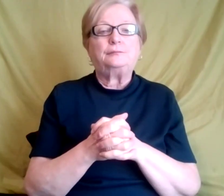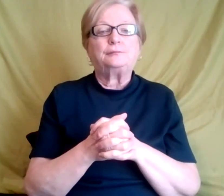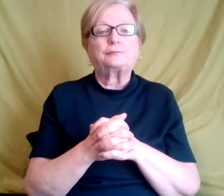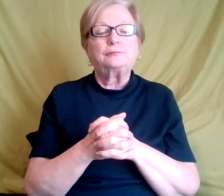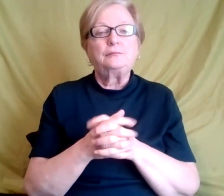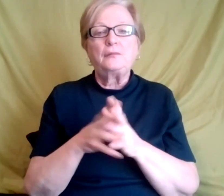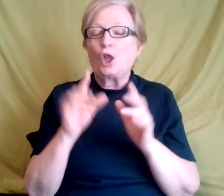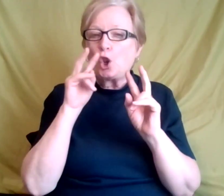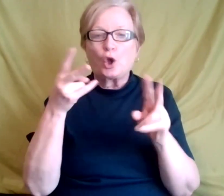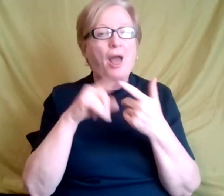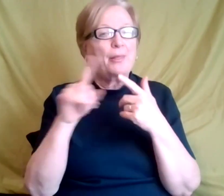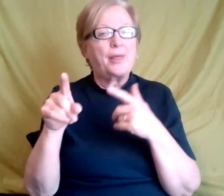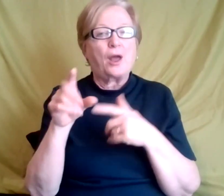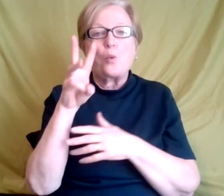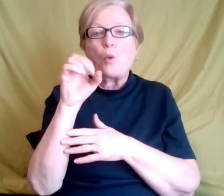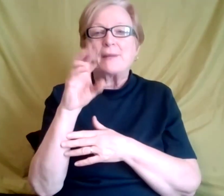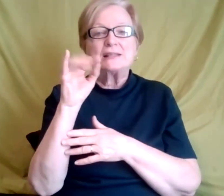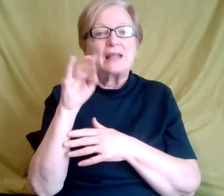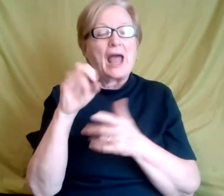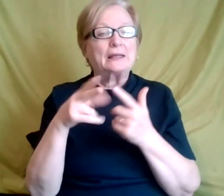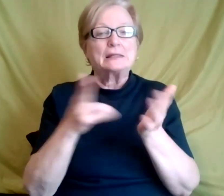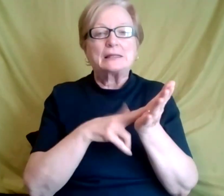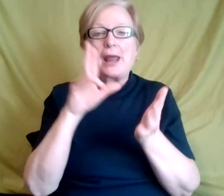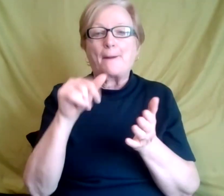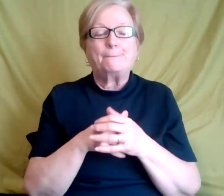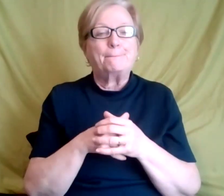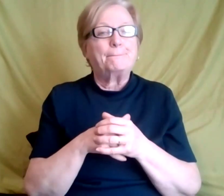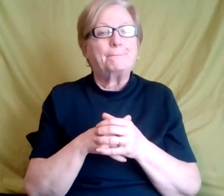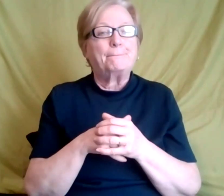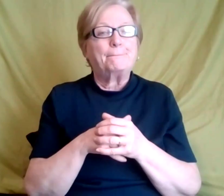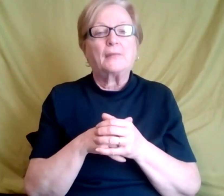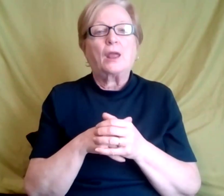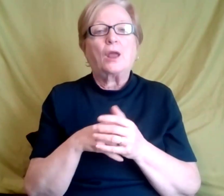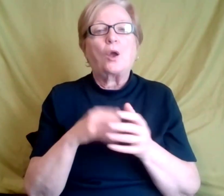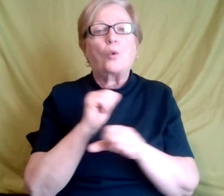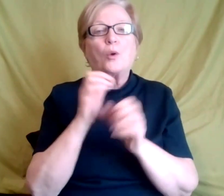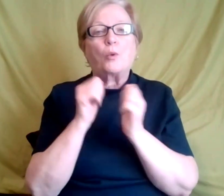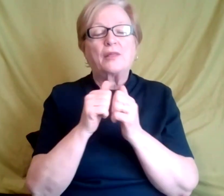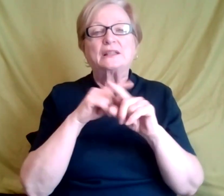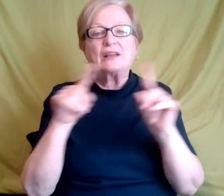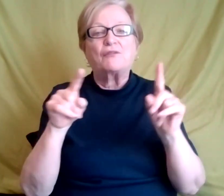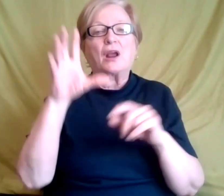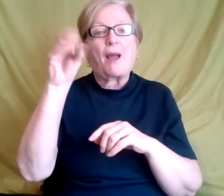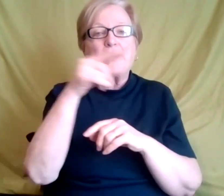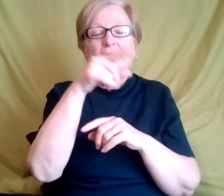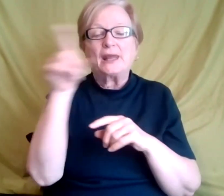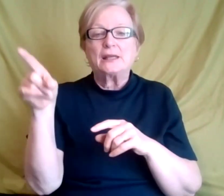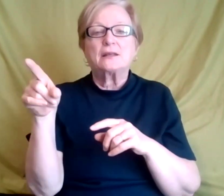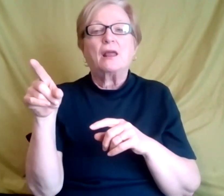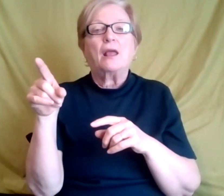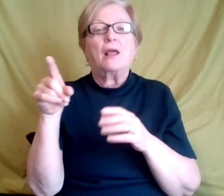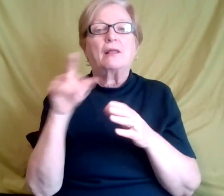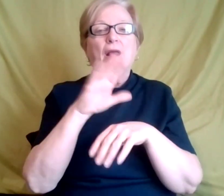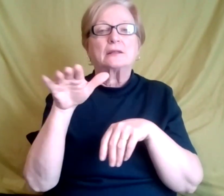website, sign up. Um, we're, we, like I said, we work with, uh, companies forming neurodivergent, uh,